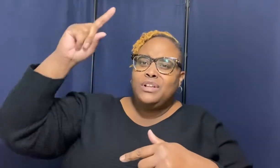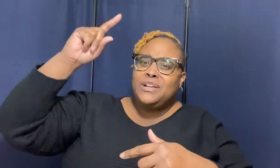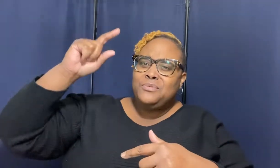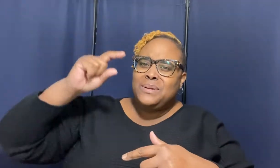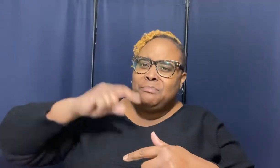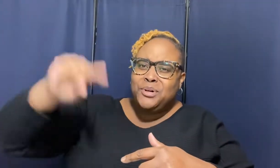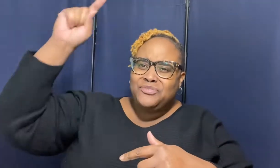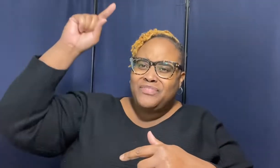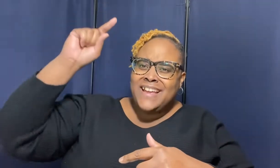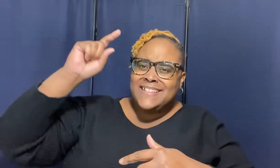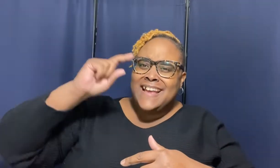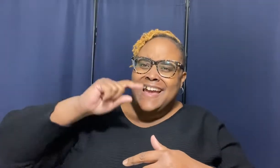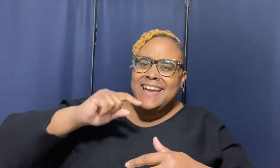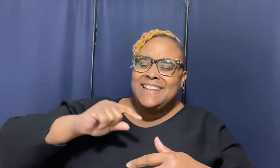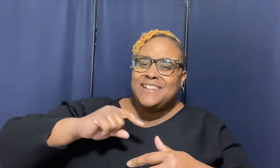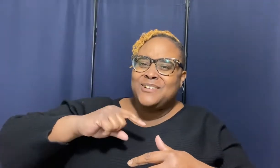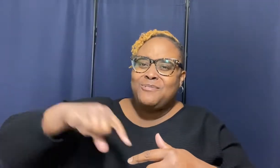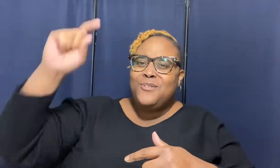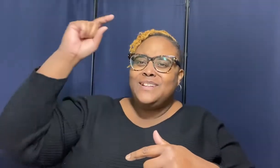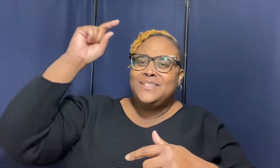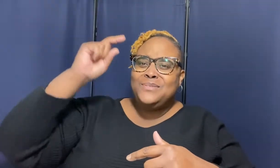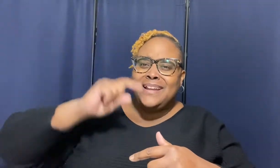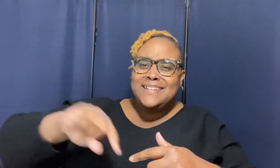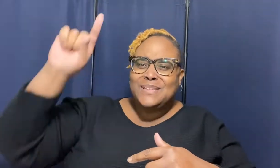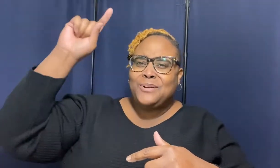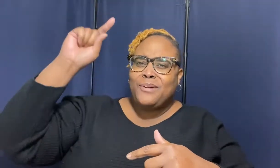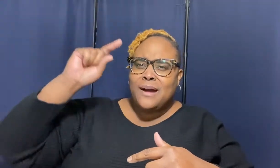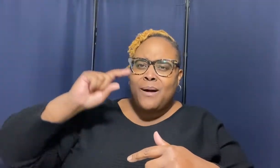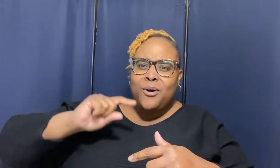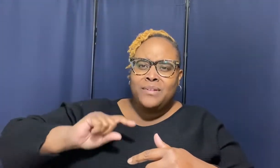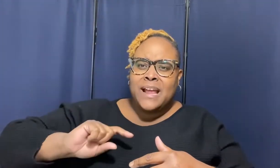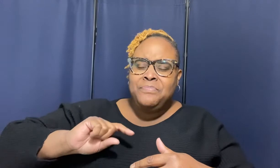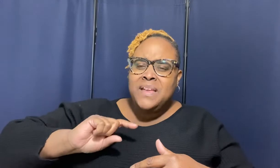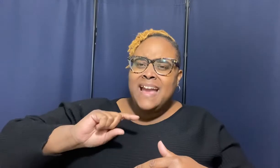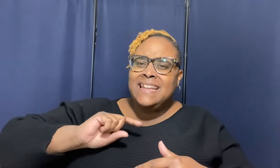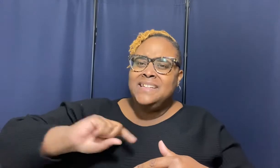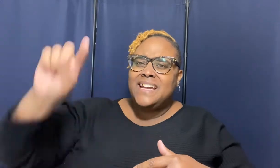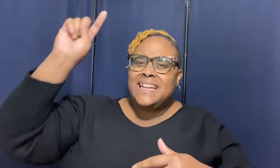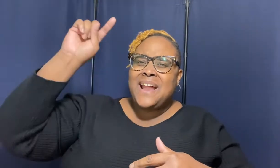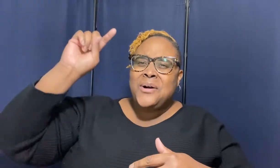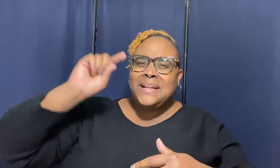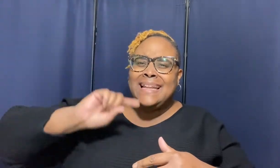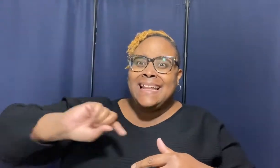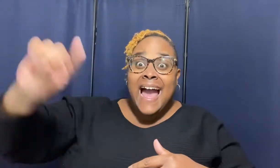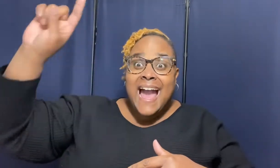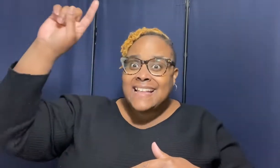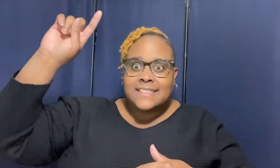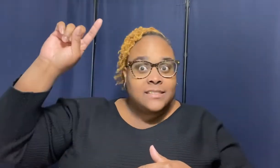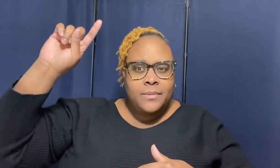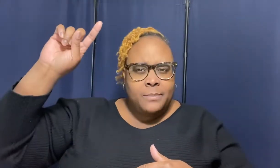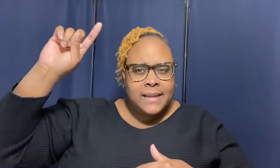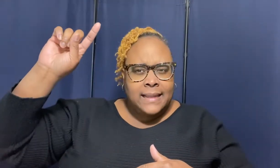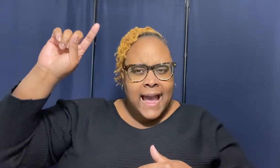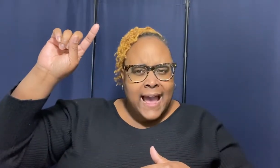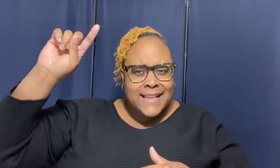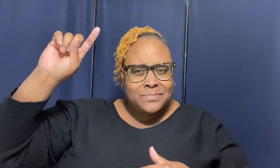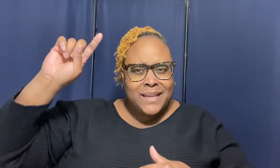on the book face and and scrolling through the instagram all day and looking at all the lies because someone be lies baby